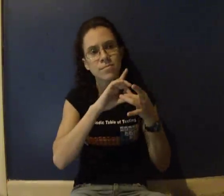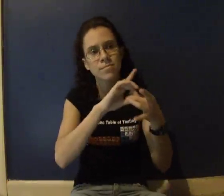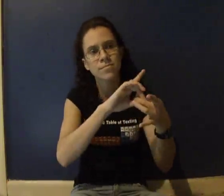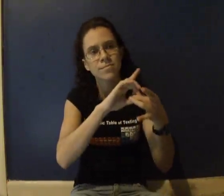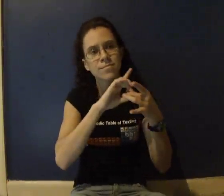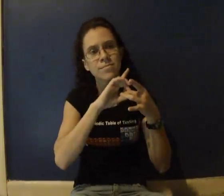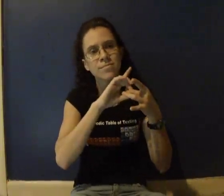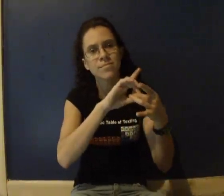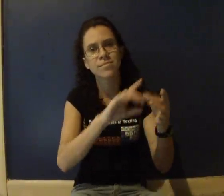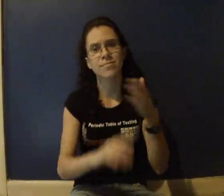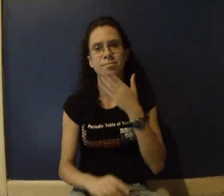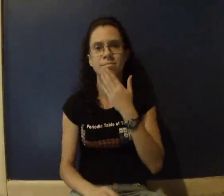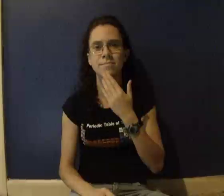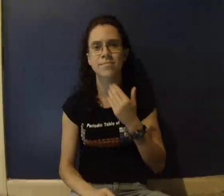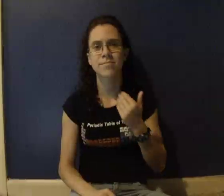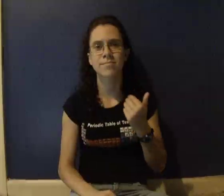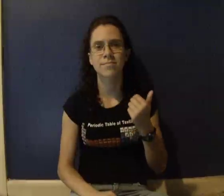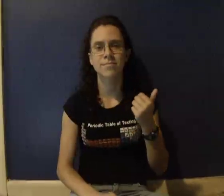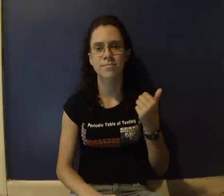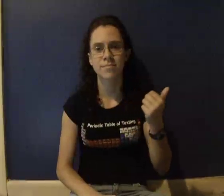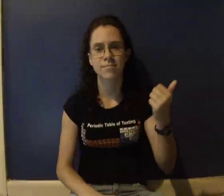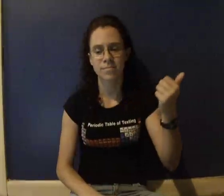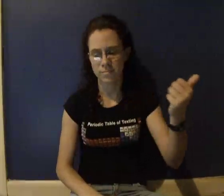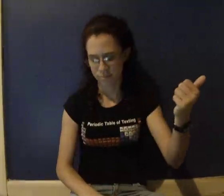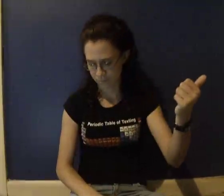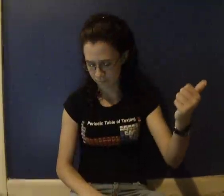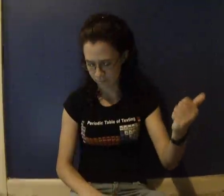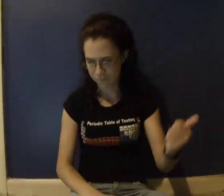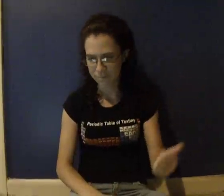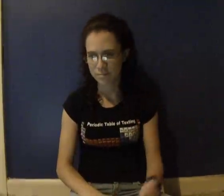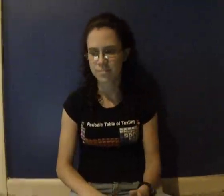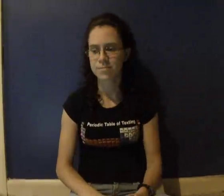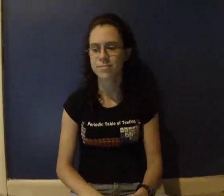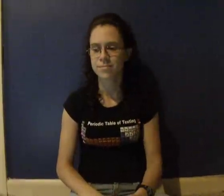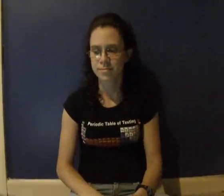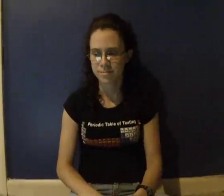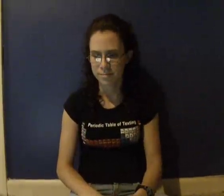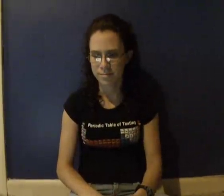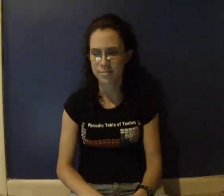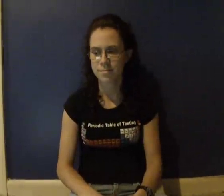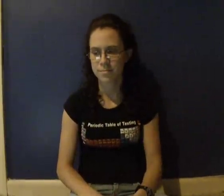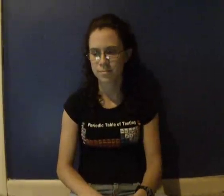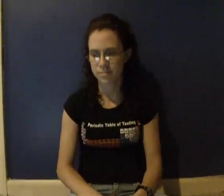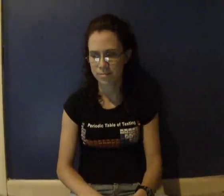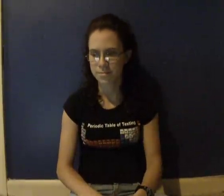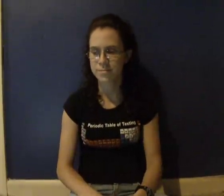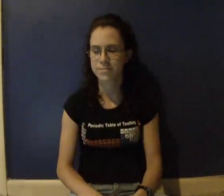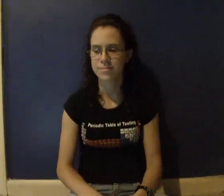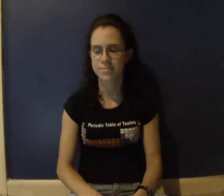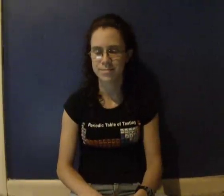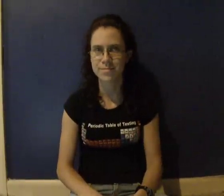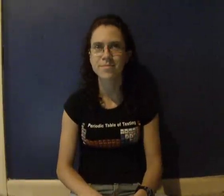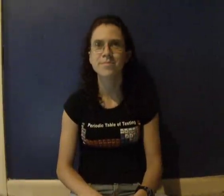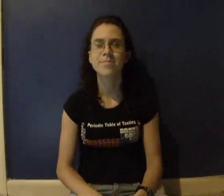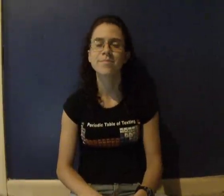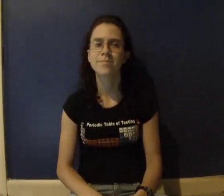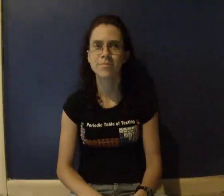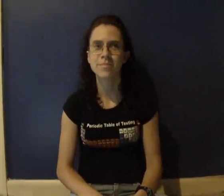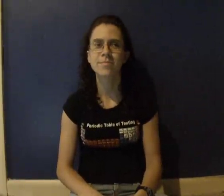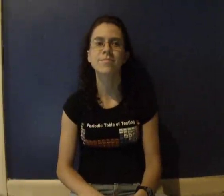And I'm thinking too And thinking too